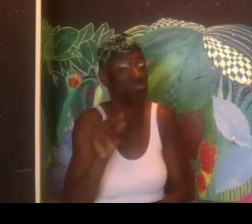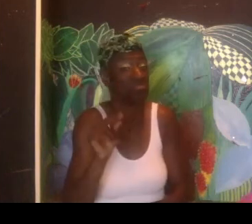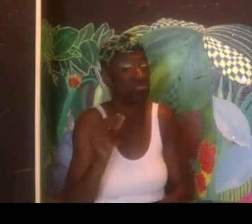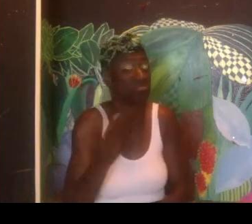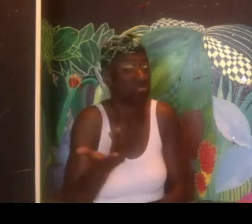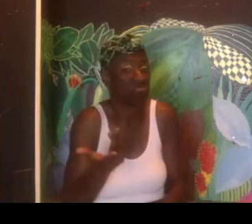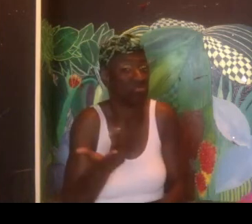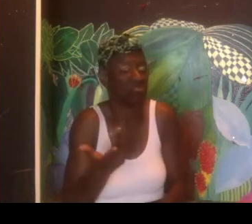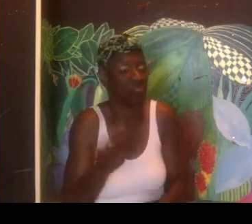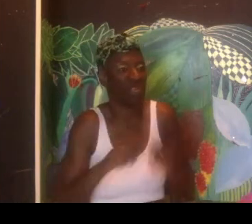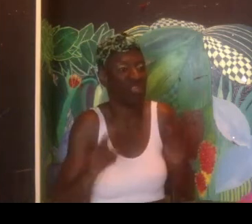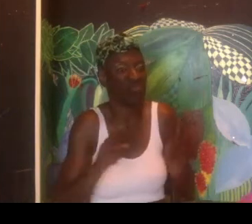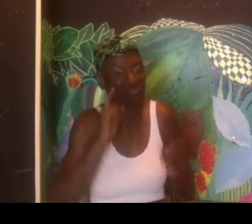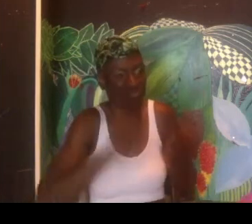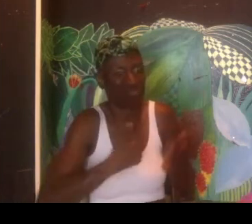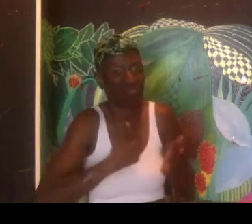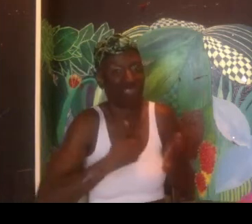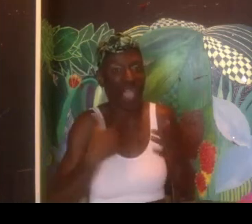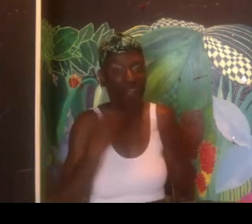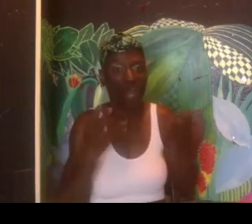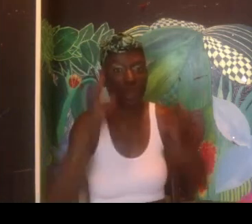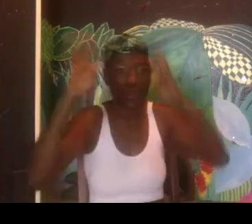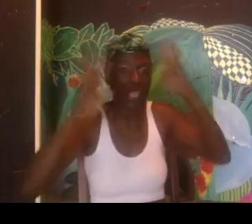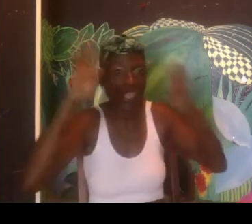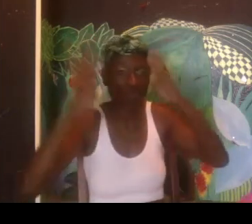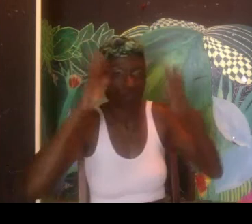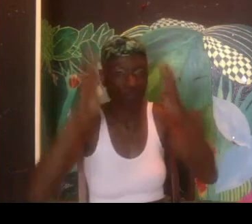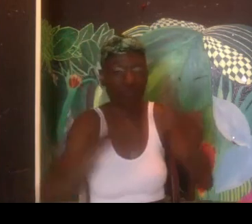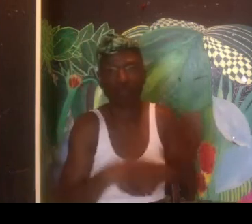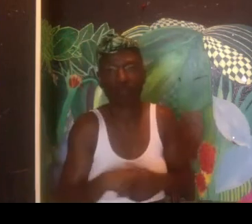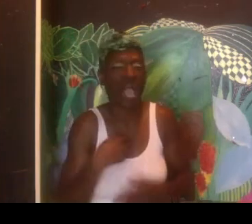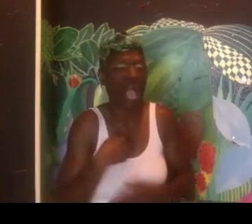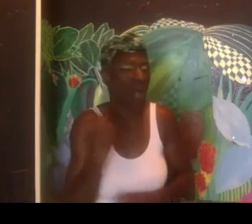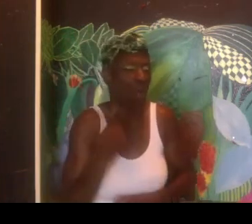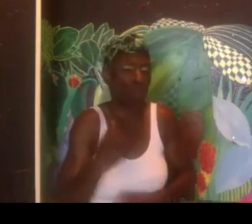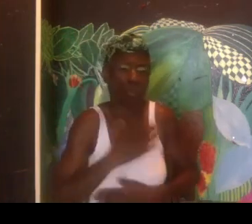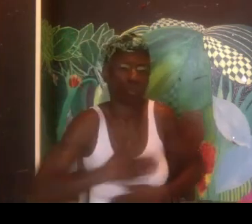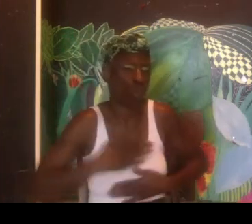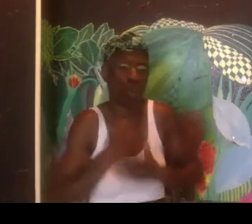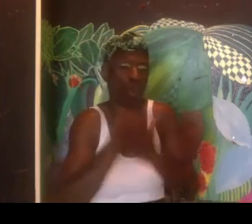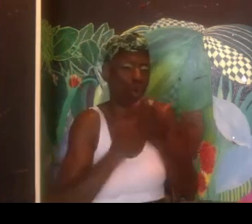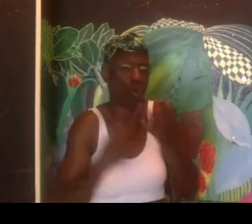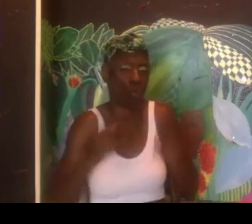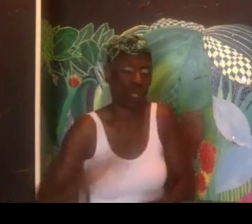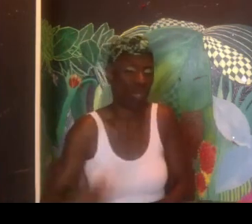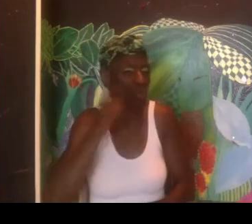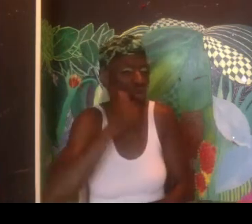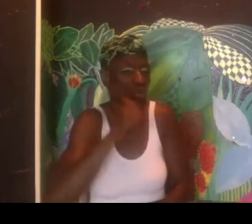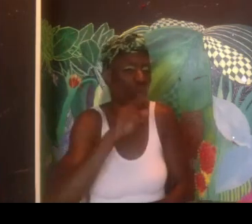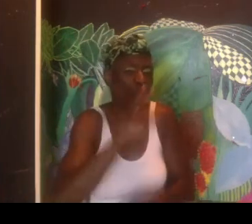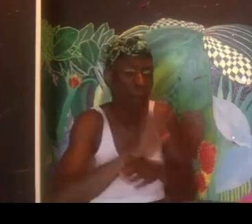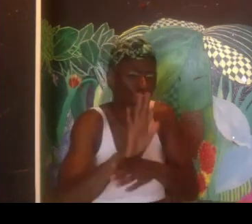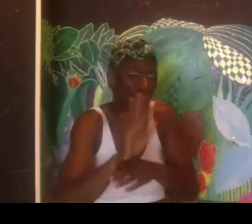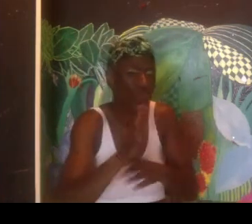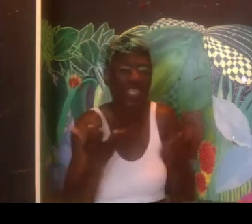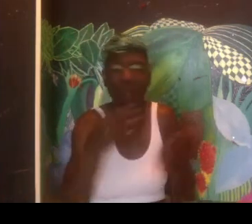tell. Because I didn't, for a long time, didn't have the realization as the identity of an artist. I was always